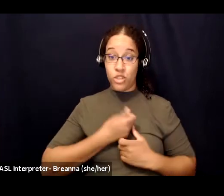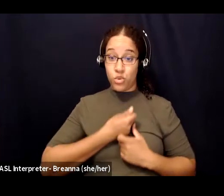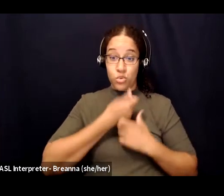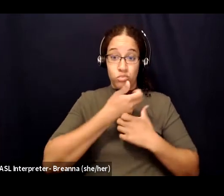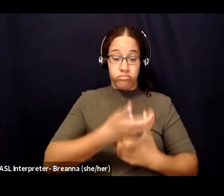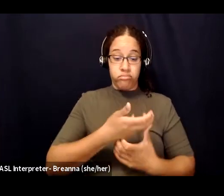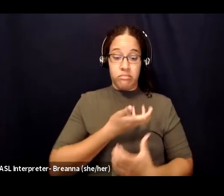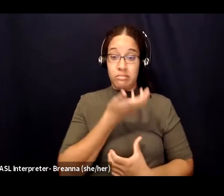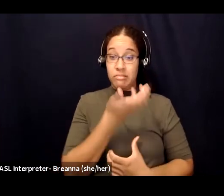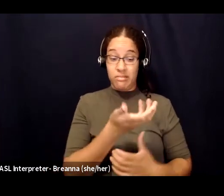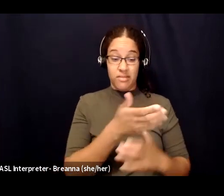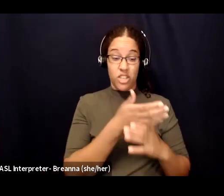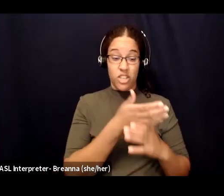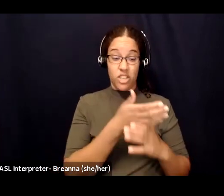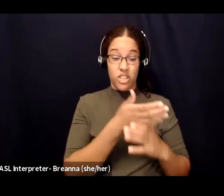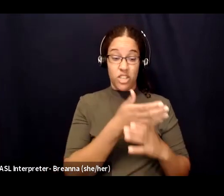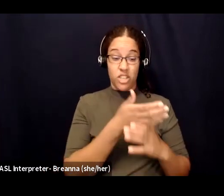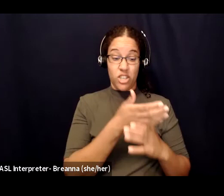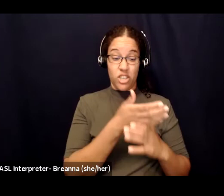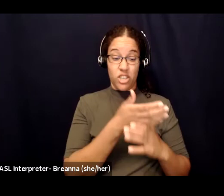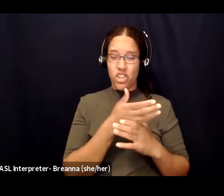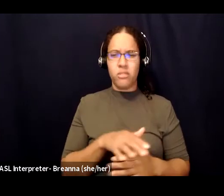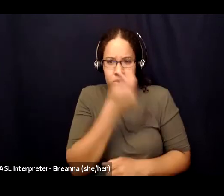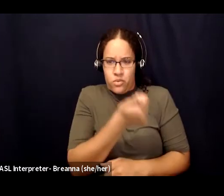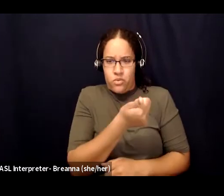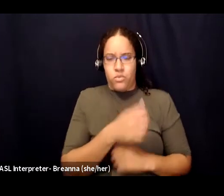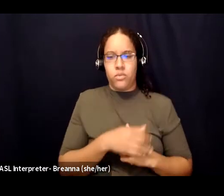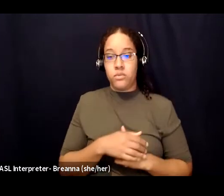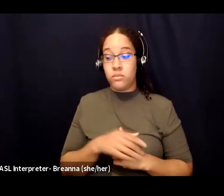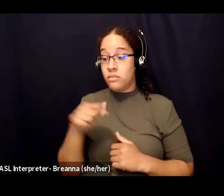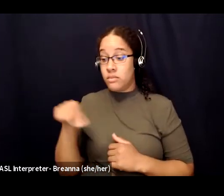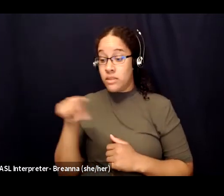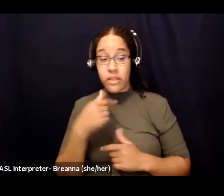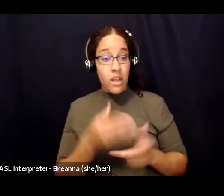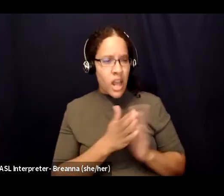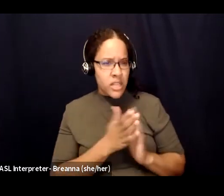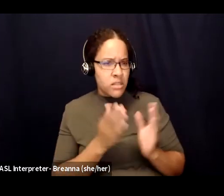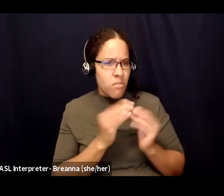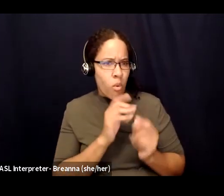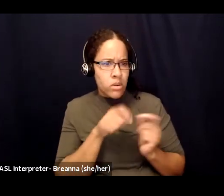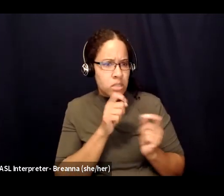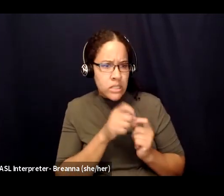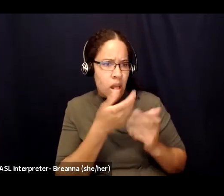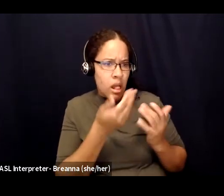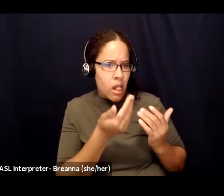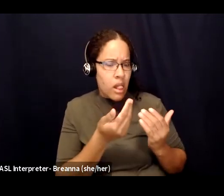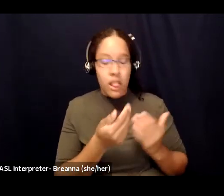ask a question maybe requesting more details that doesn't mean you have to tell them or answer you can always say again i don't feel